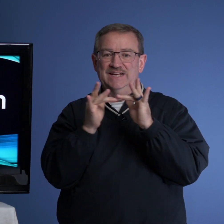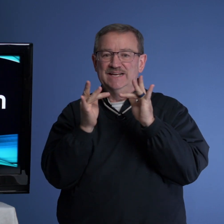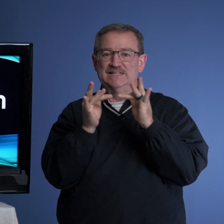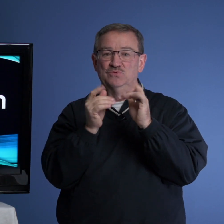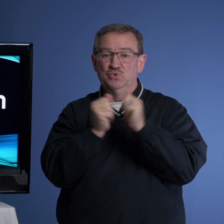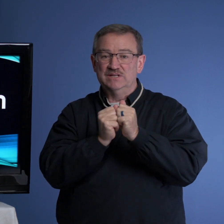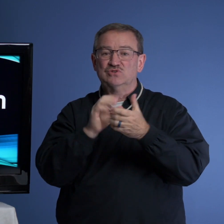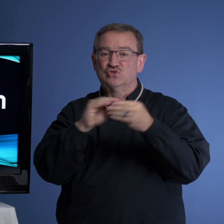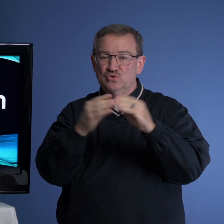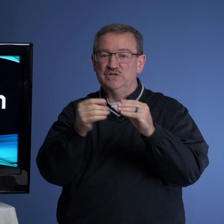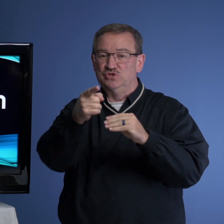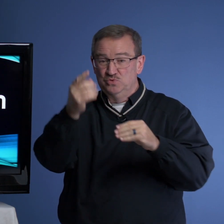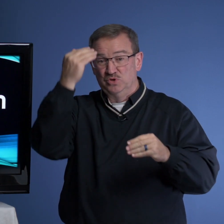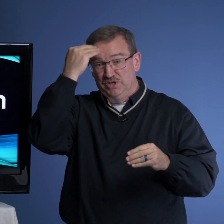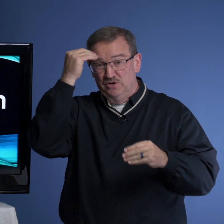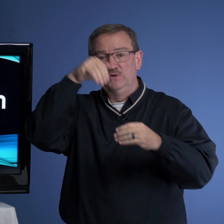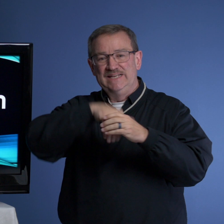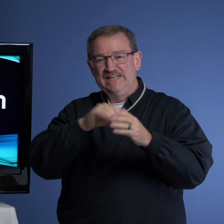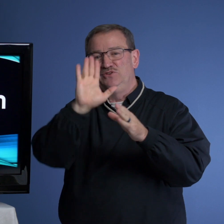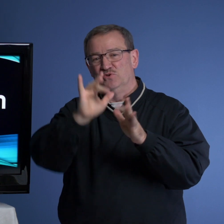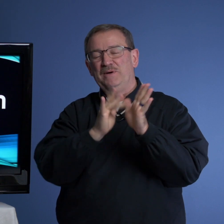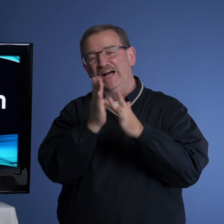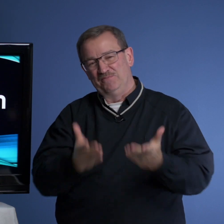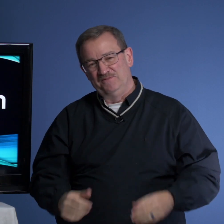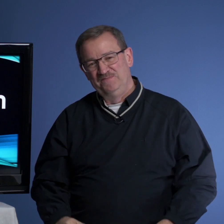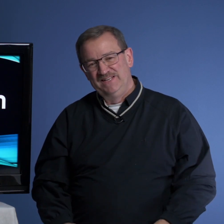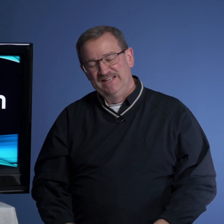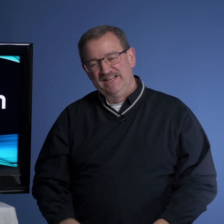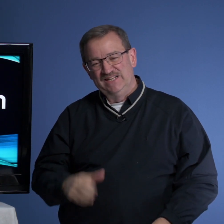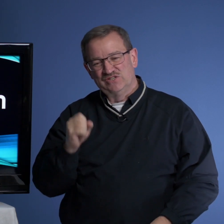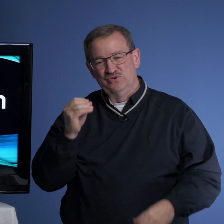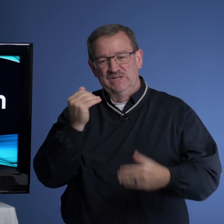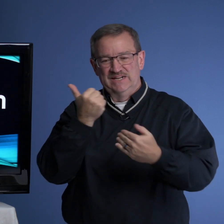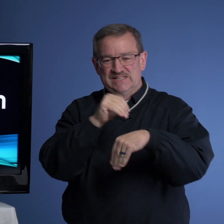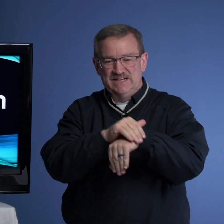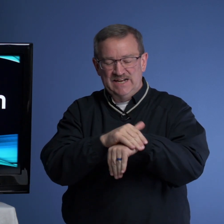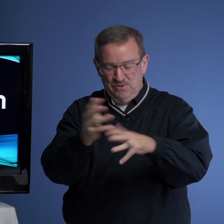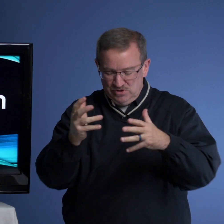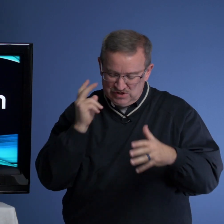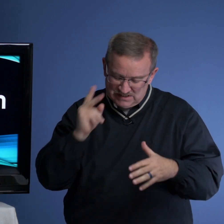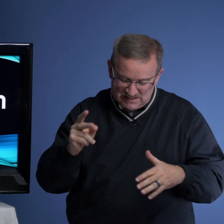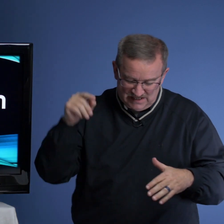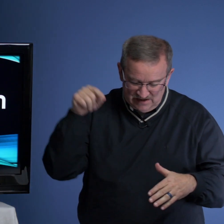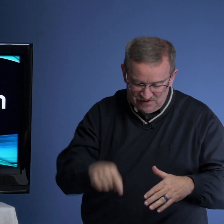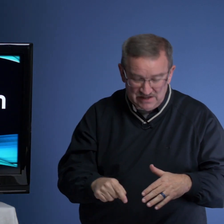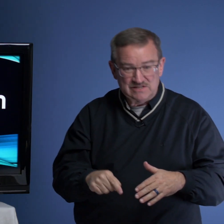connected with stories you will know in your Bible. And so tonight I want you to see this